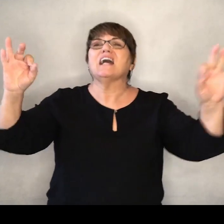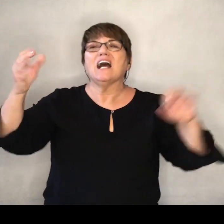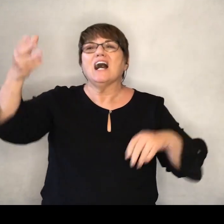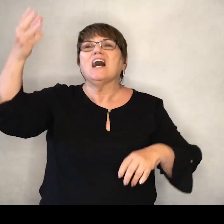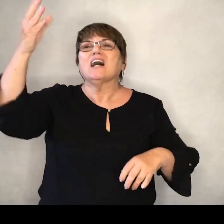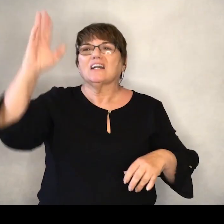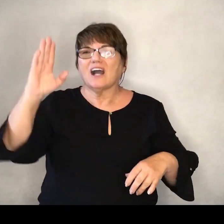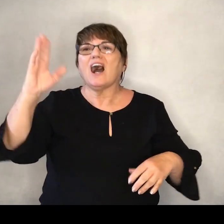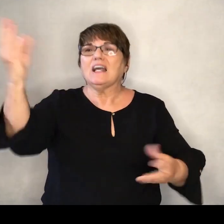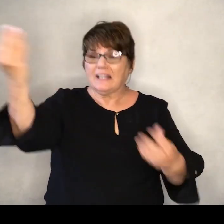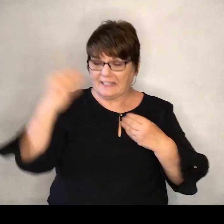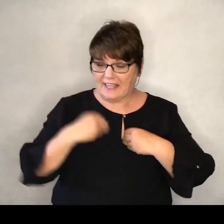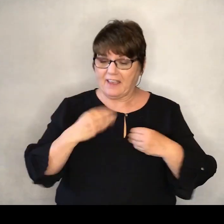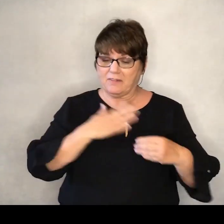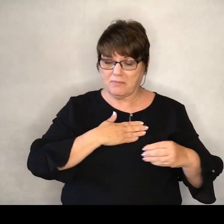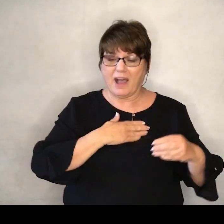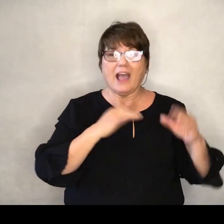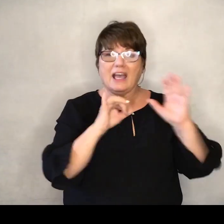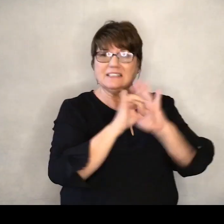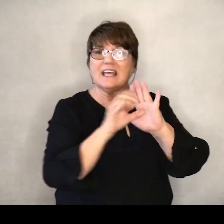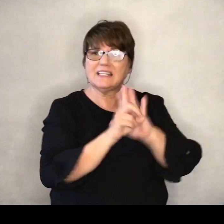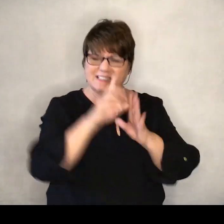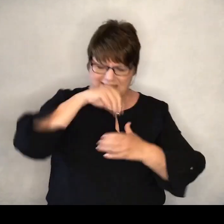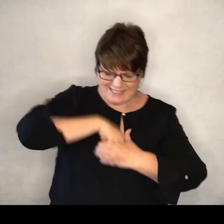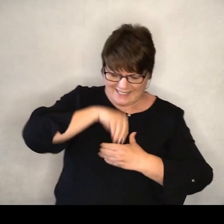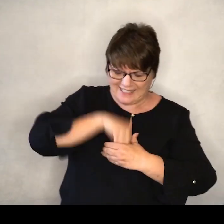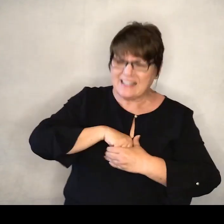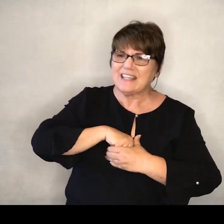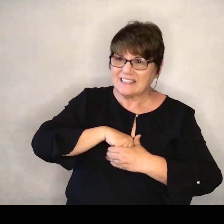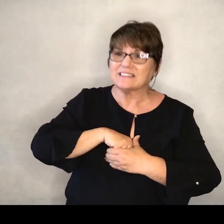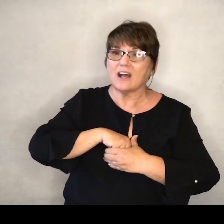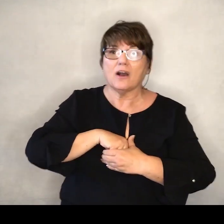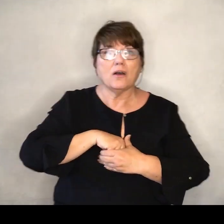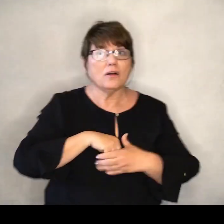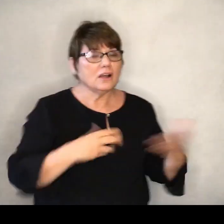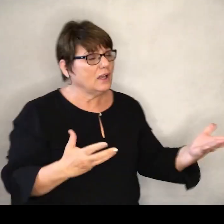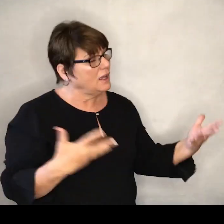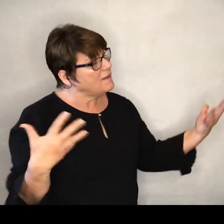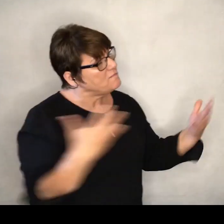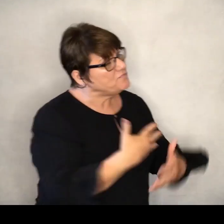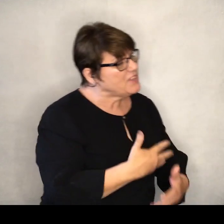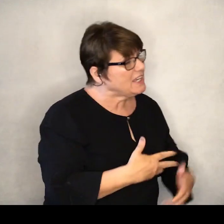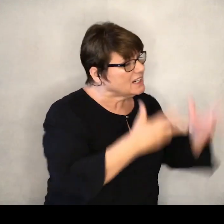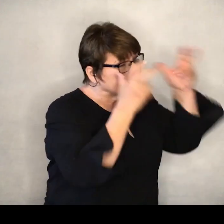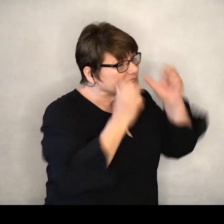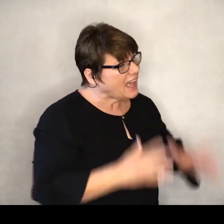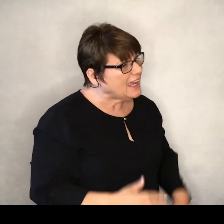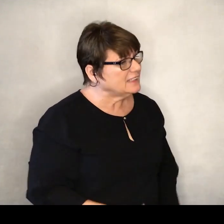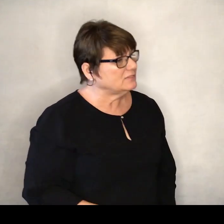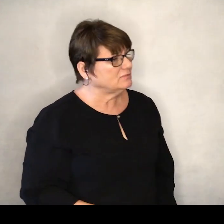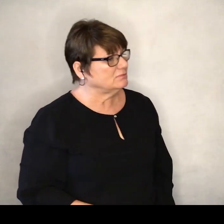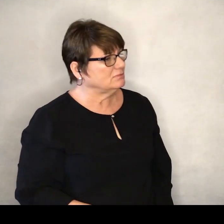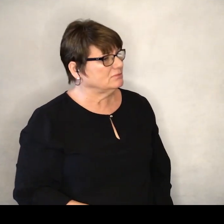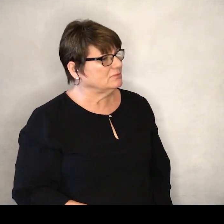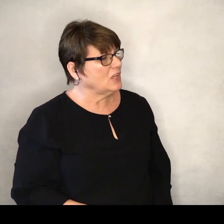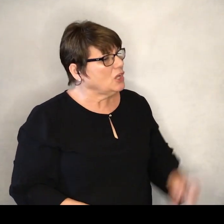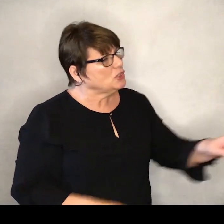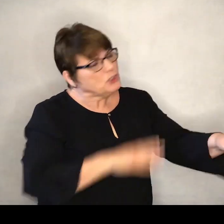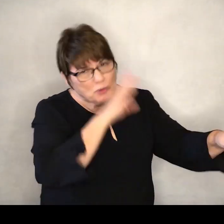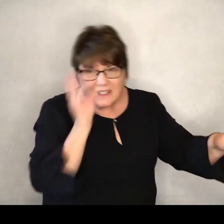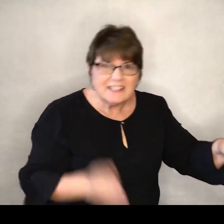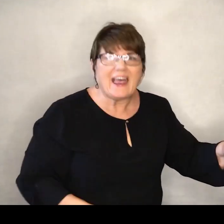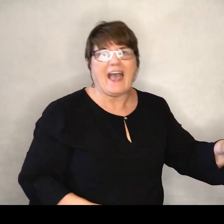my own identity, so fear, you will never